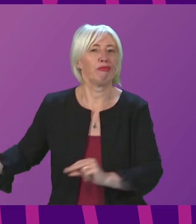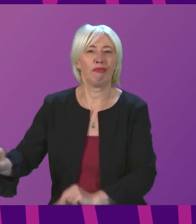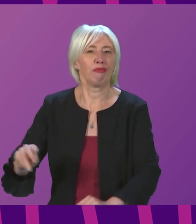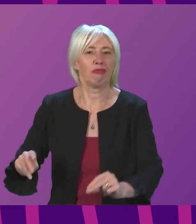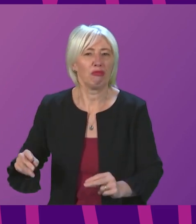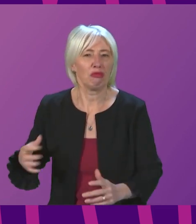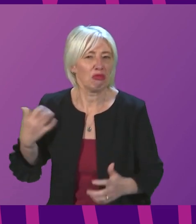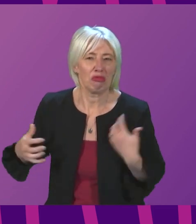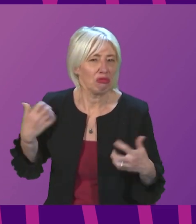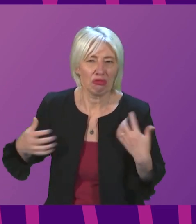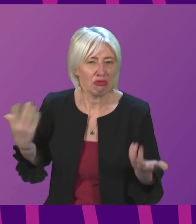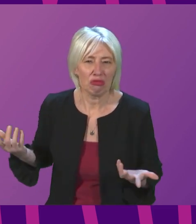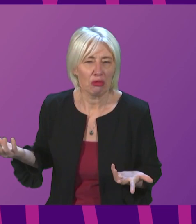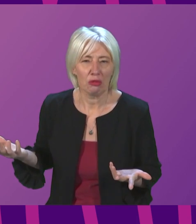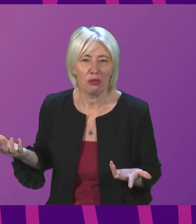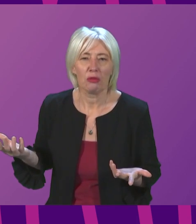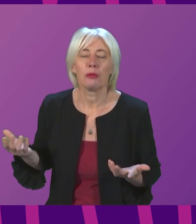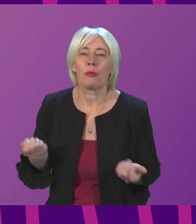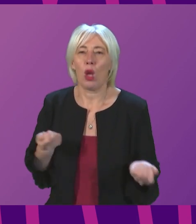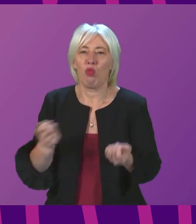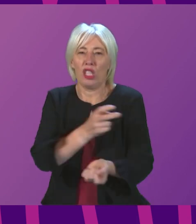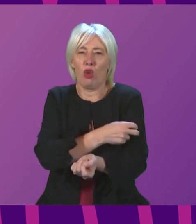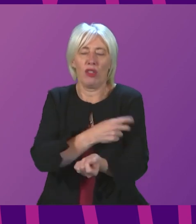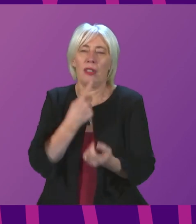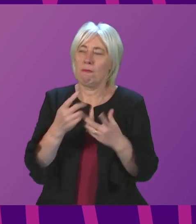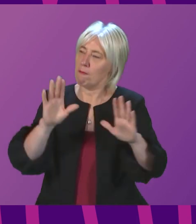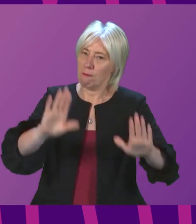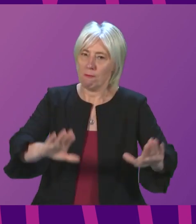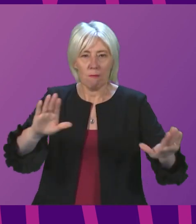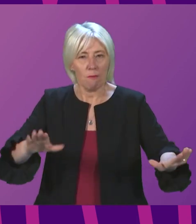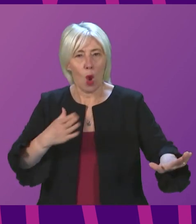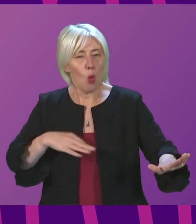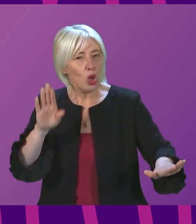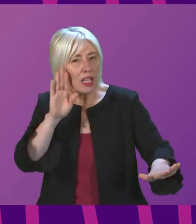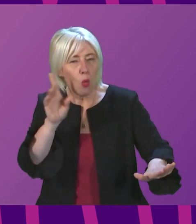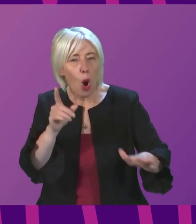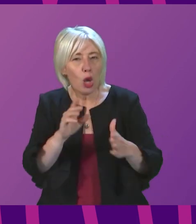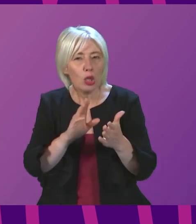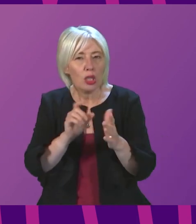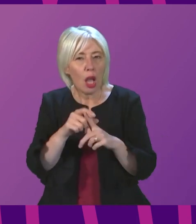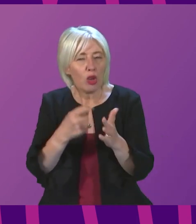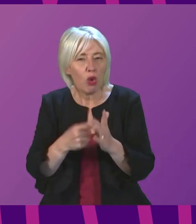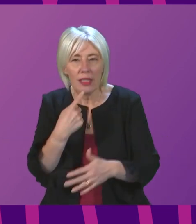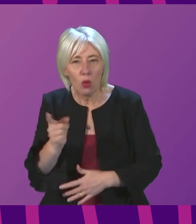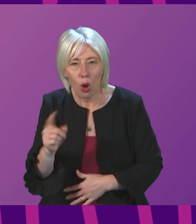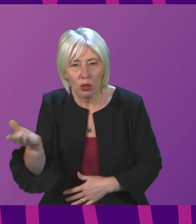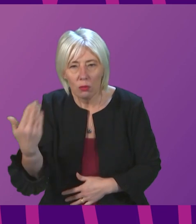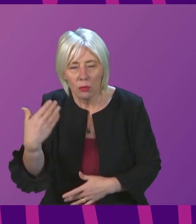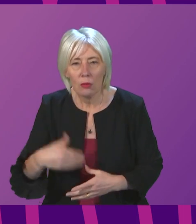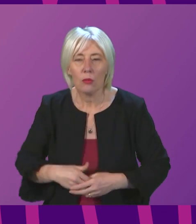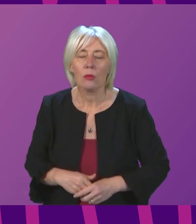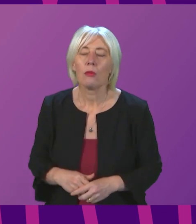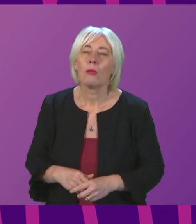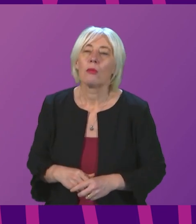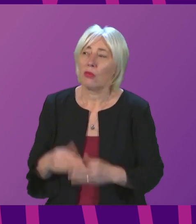trying to get some… Members, I would very much like to hear Mr Ross's question. Mr Ross. I'm